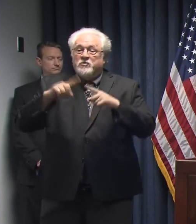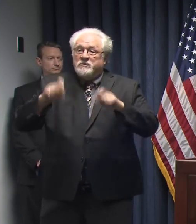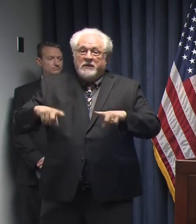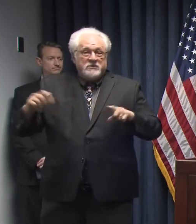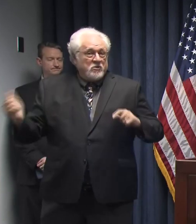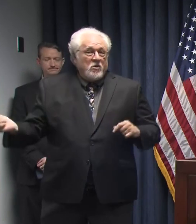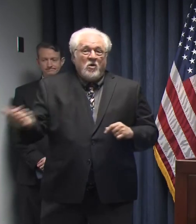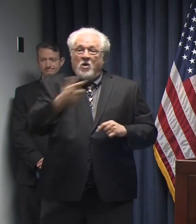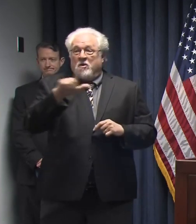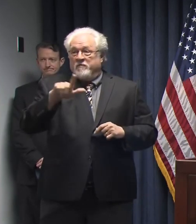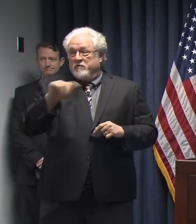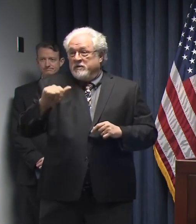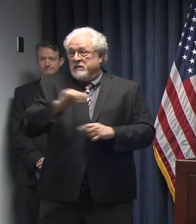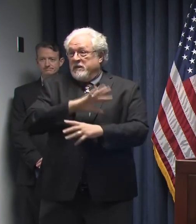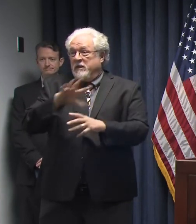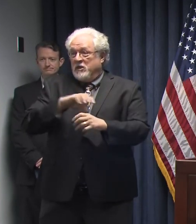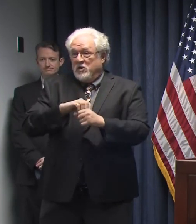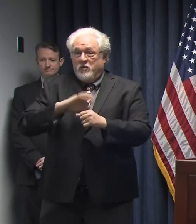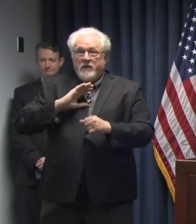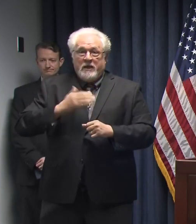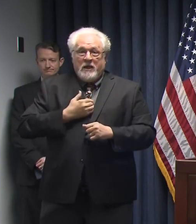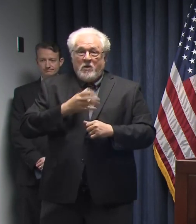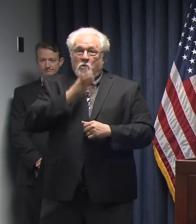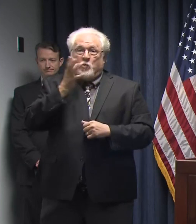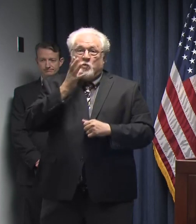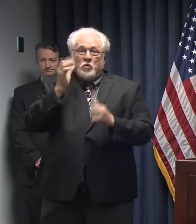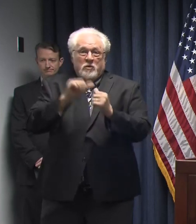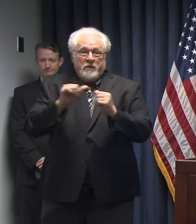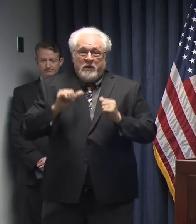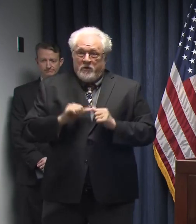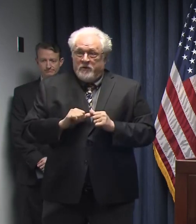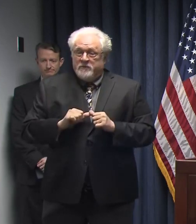Louisiana, including in our rural areas.